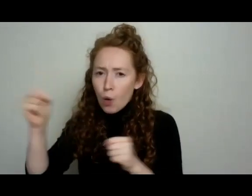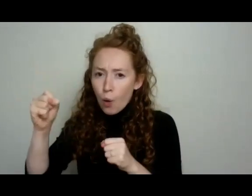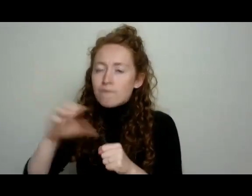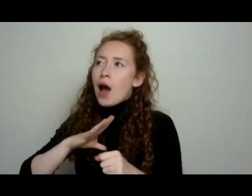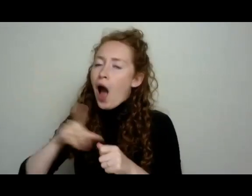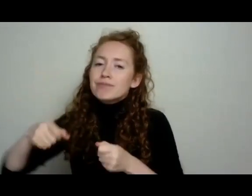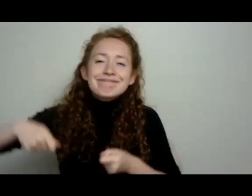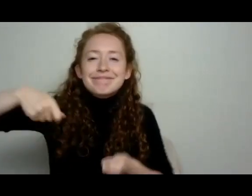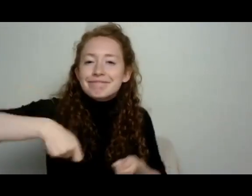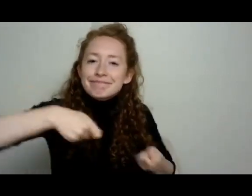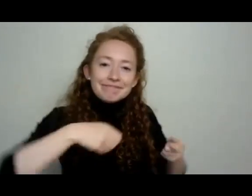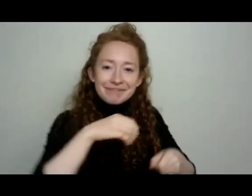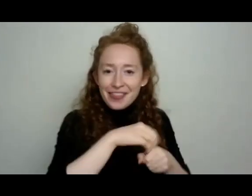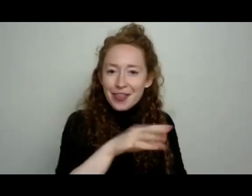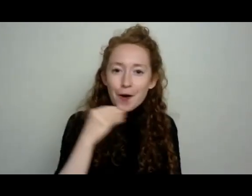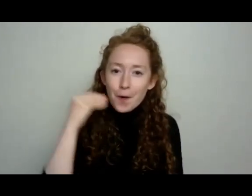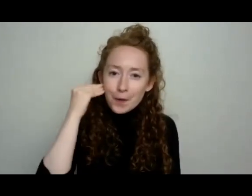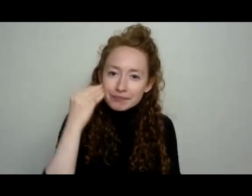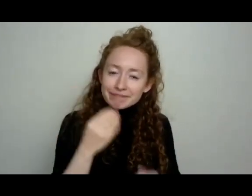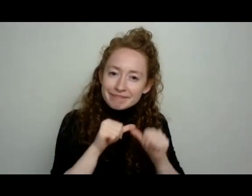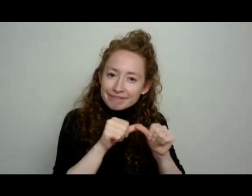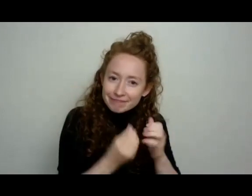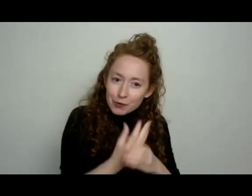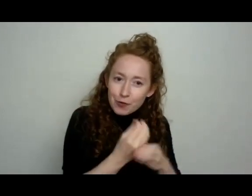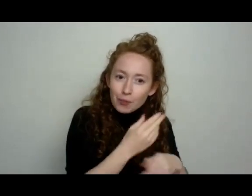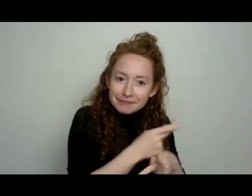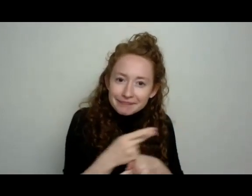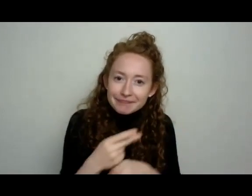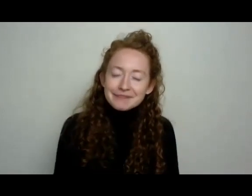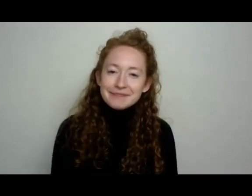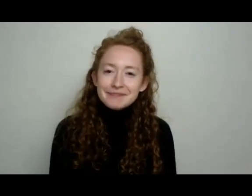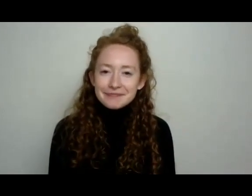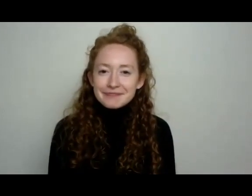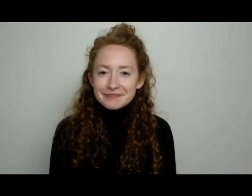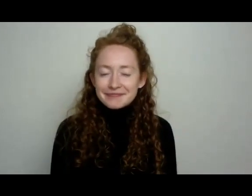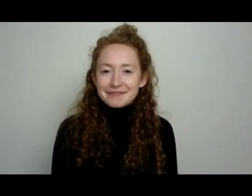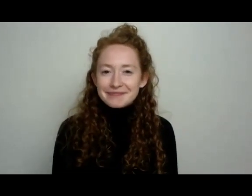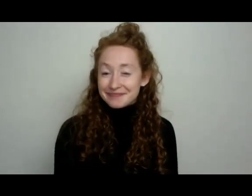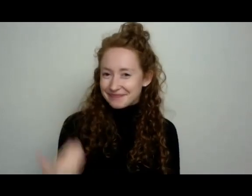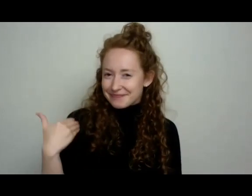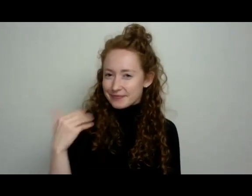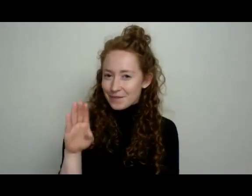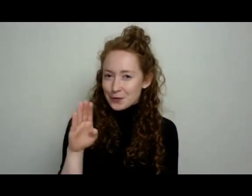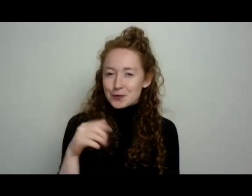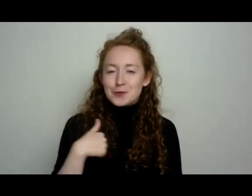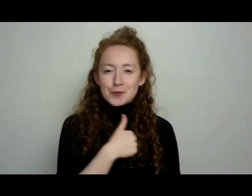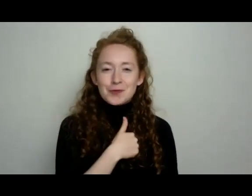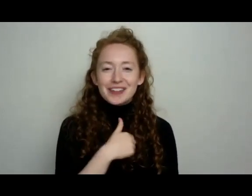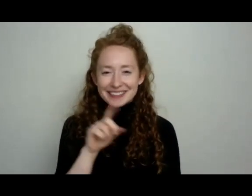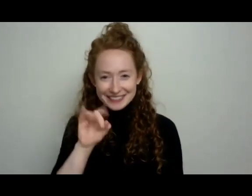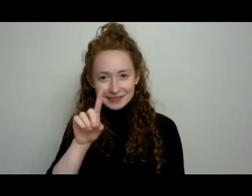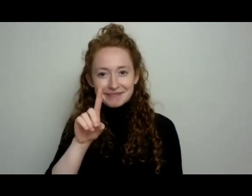wheel them into their homes. And earlier this afternoon, we wheeled a few of our first cucumbers